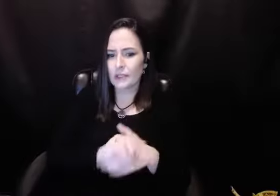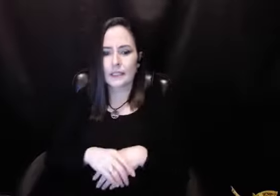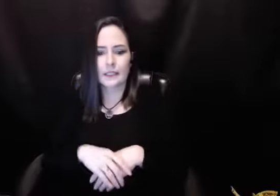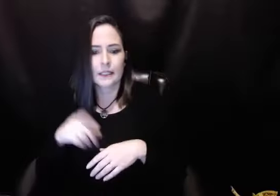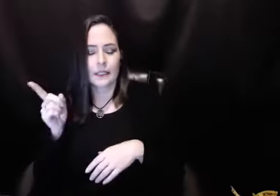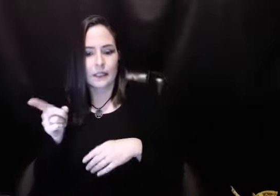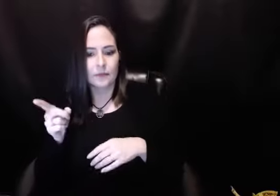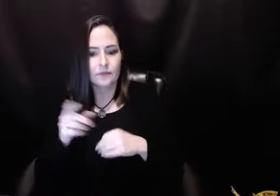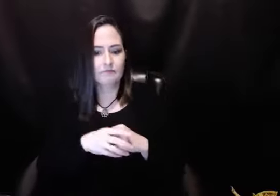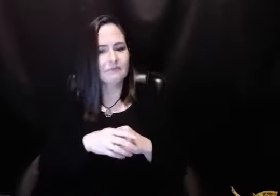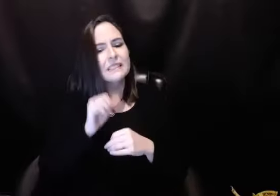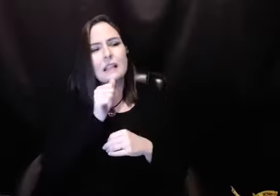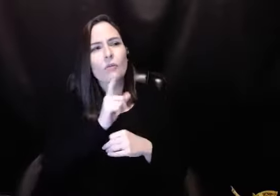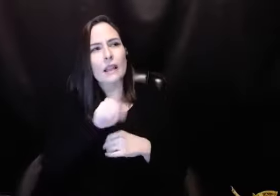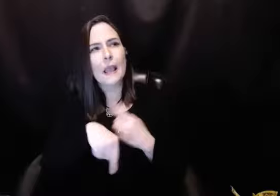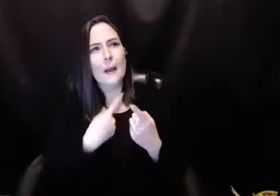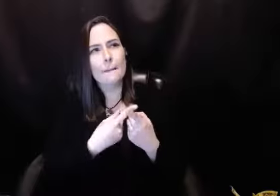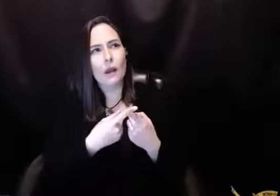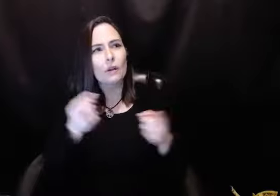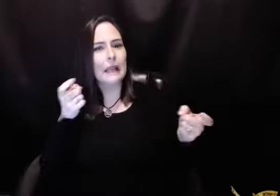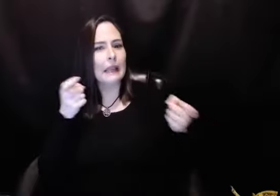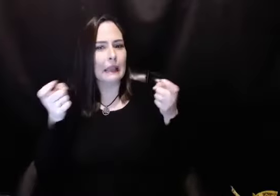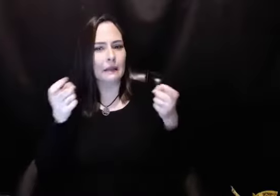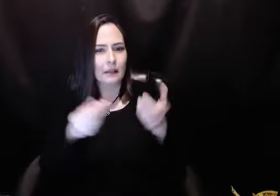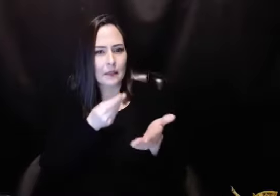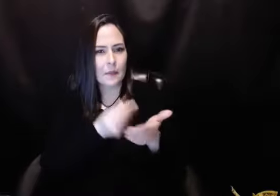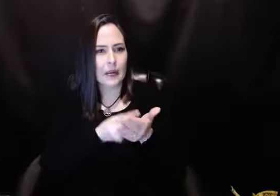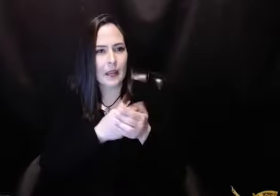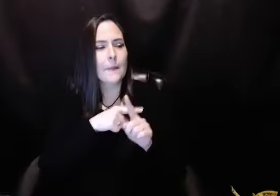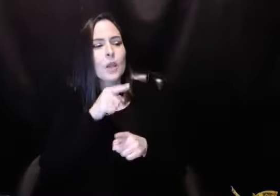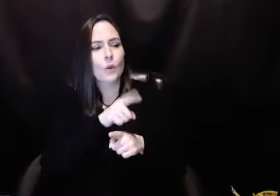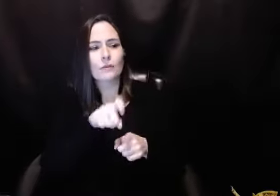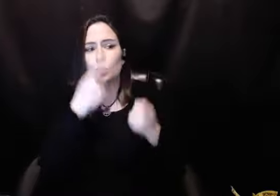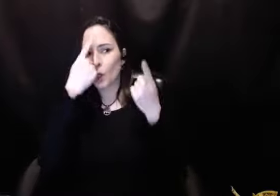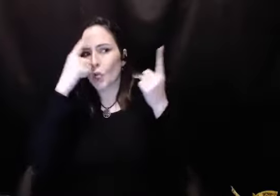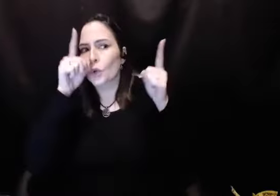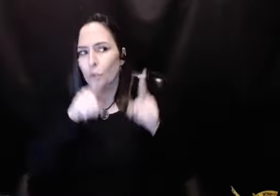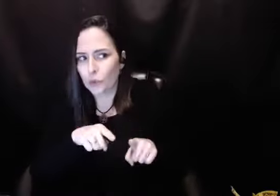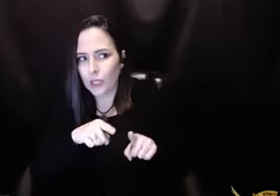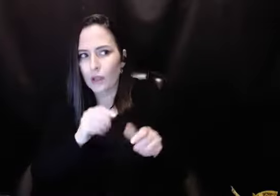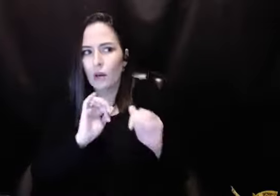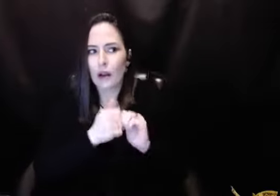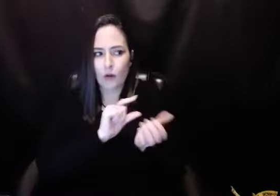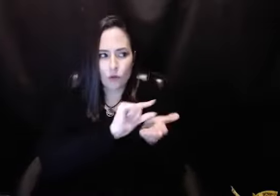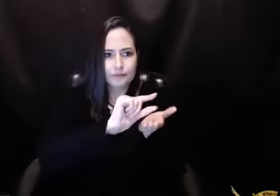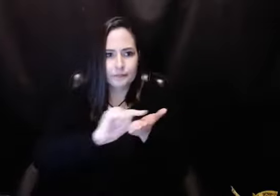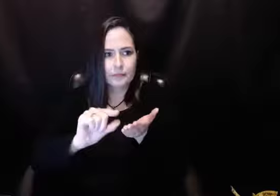money. And the wisdom that she gave to me was it's not so much how you handle the money. It's that you agree